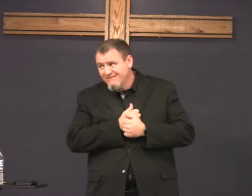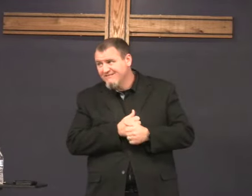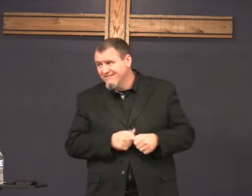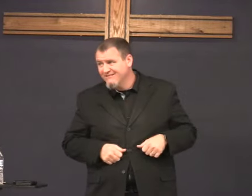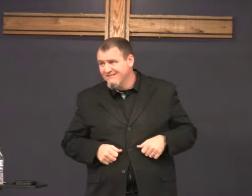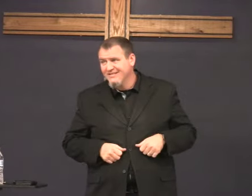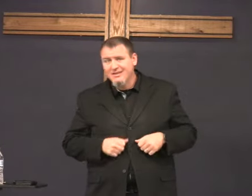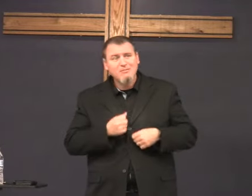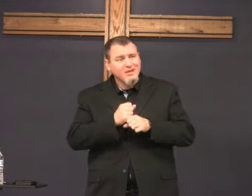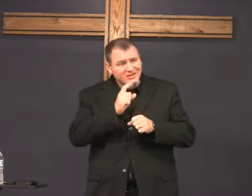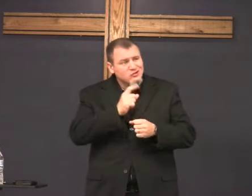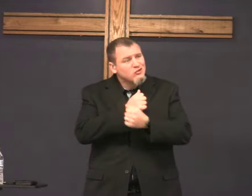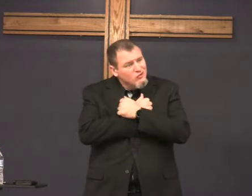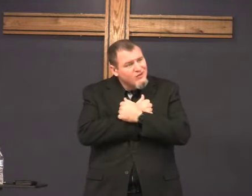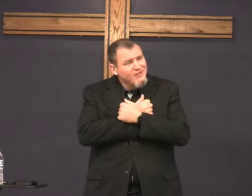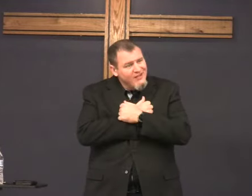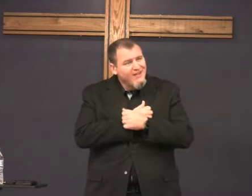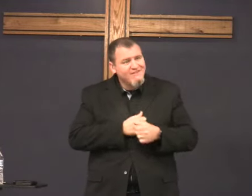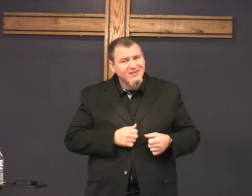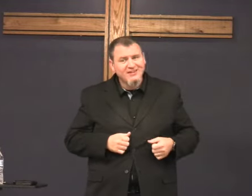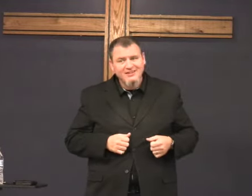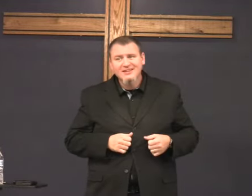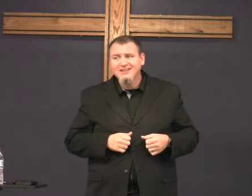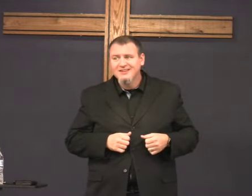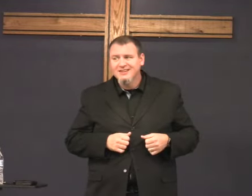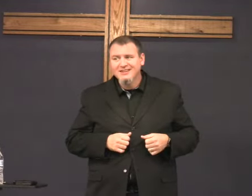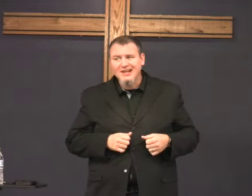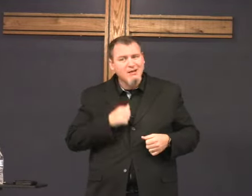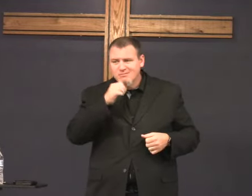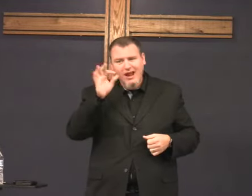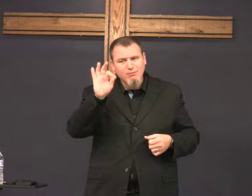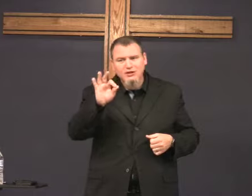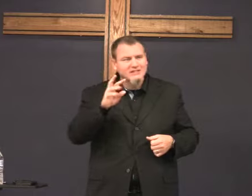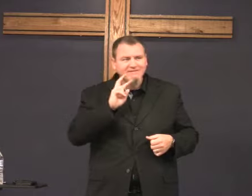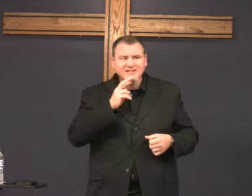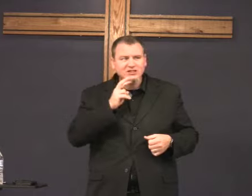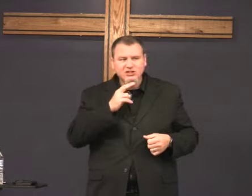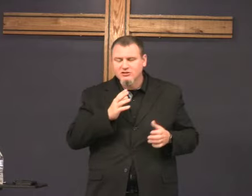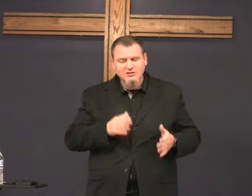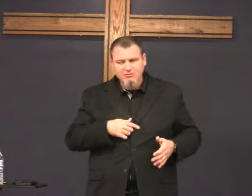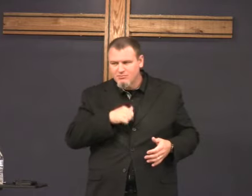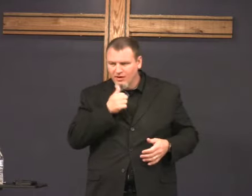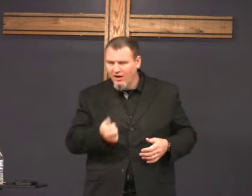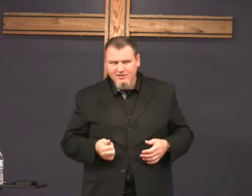but with love make sure you have love I'm not preaching my